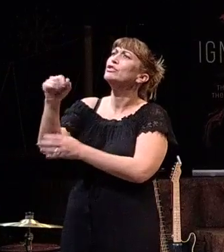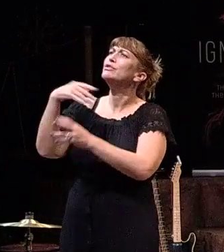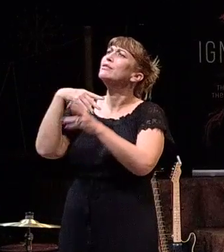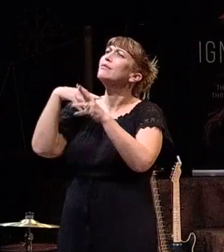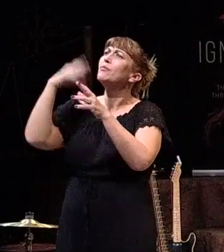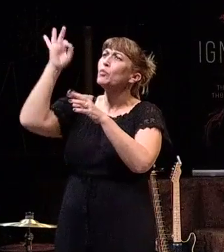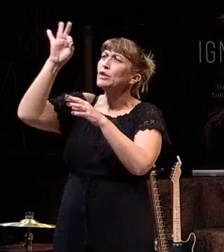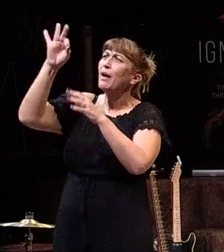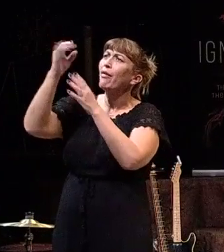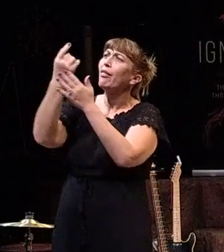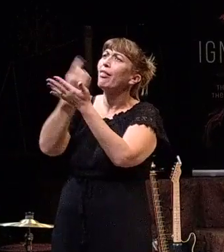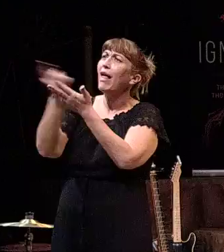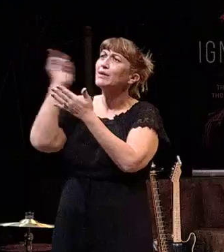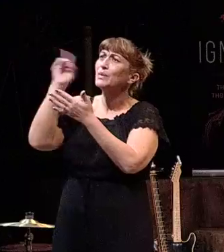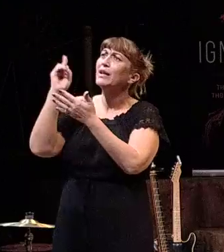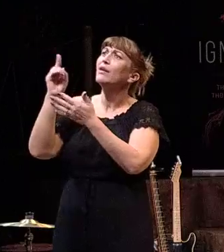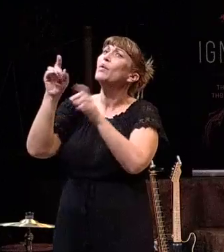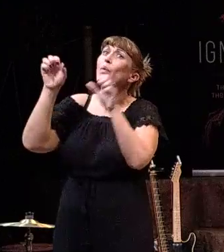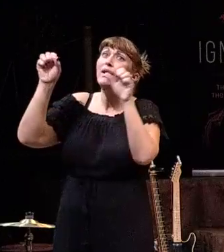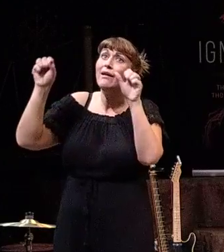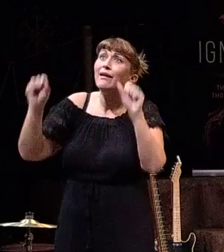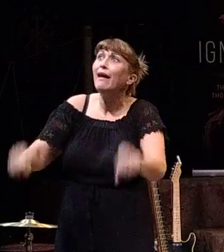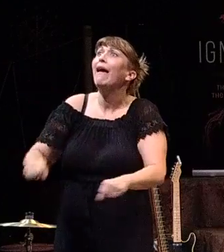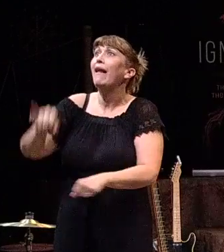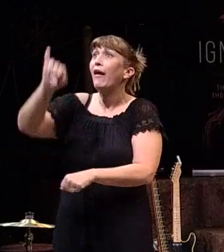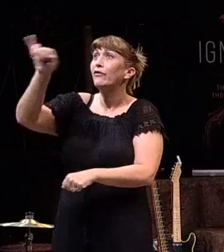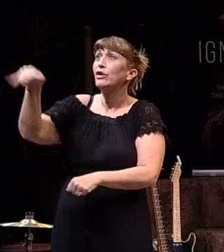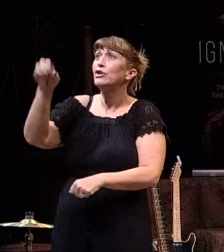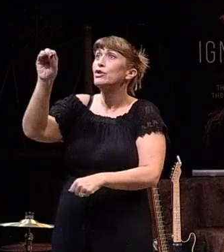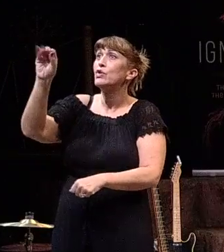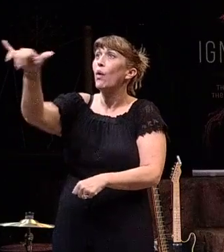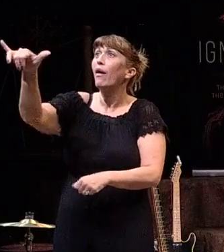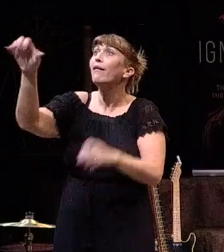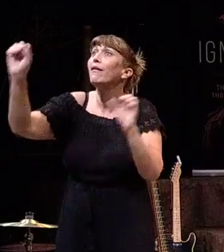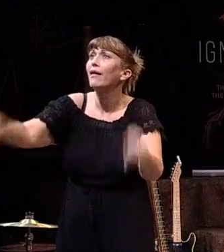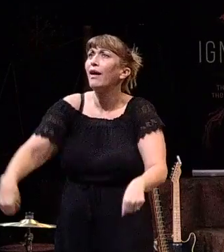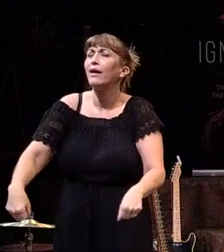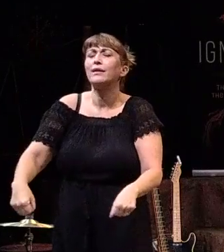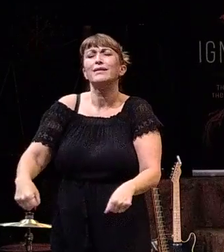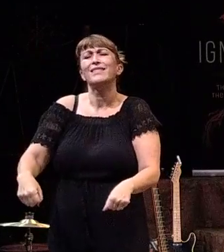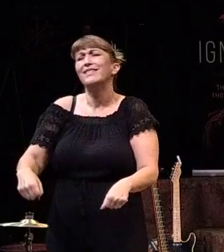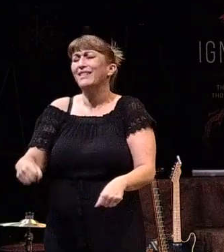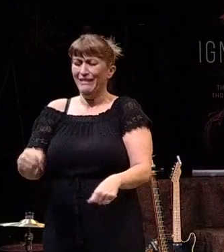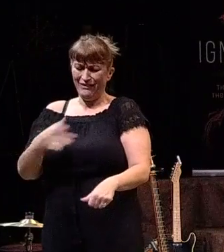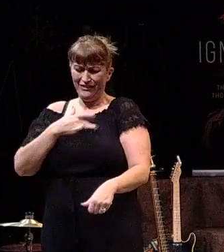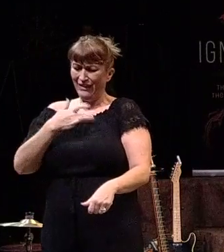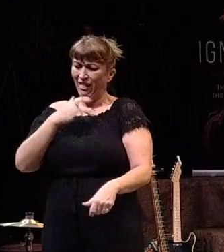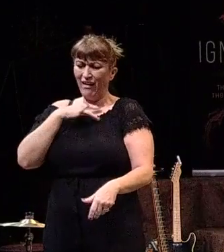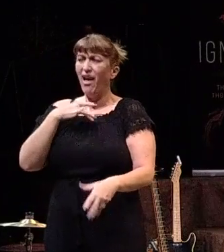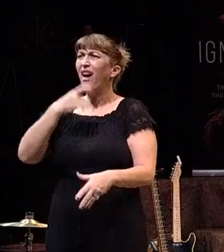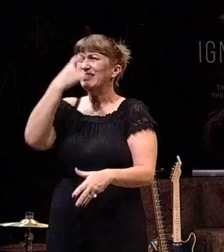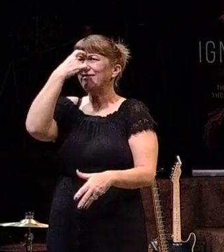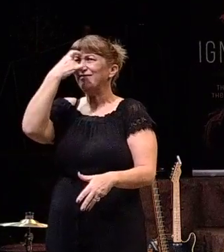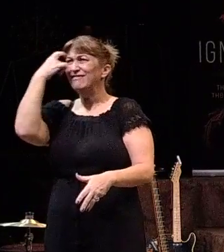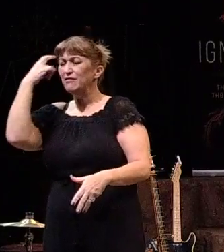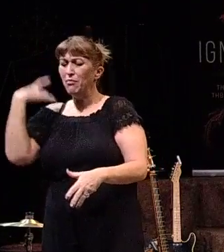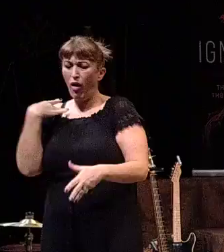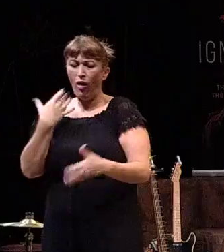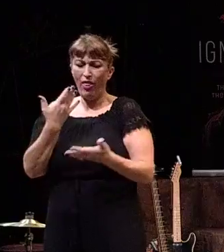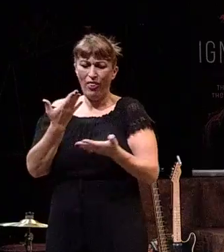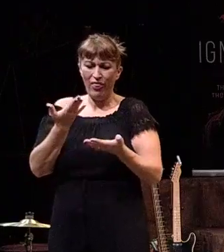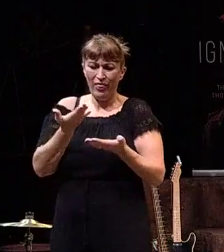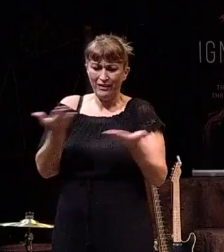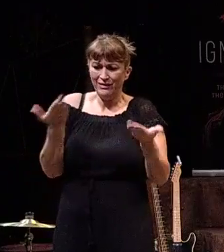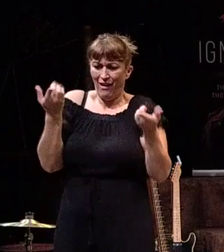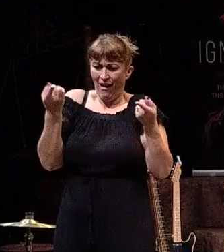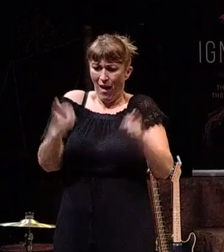despite our circumstances. This feeling that is not marred by things that